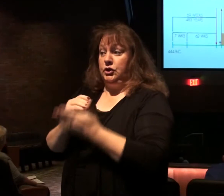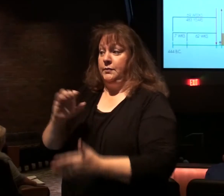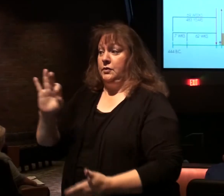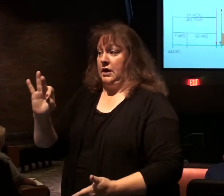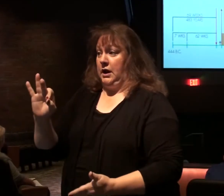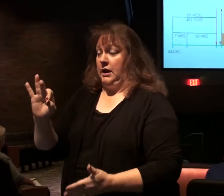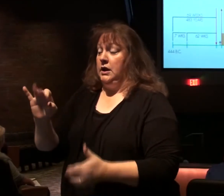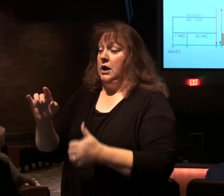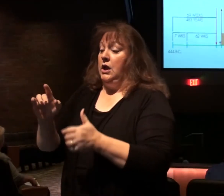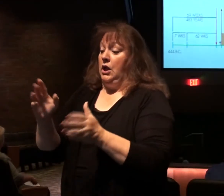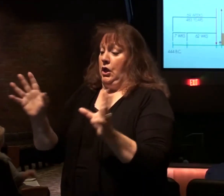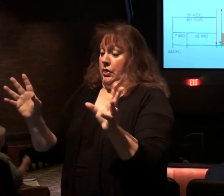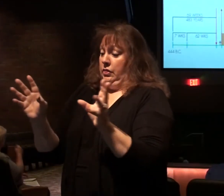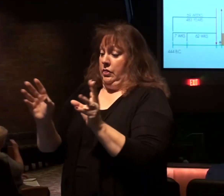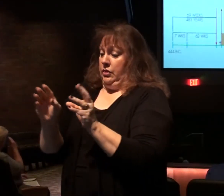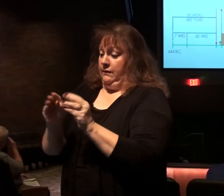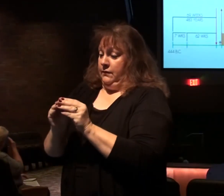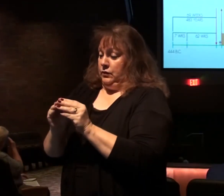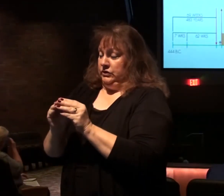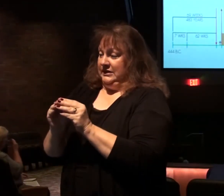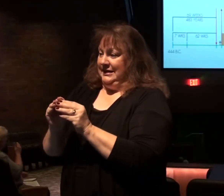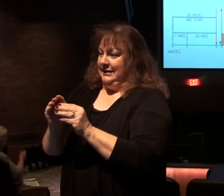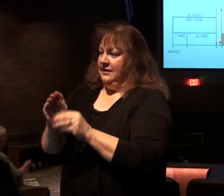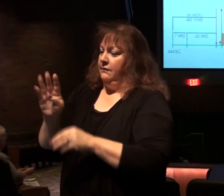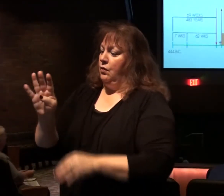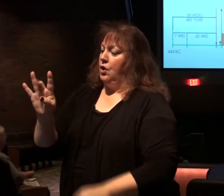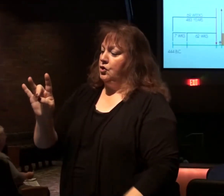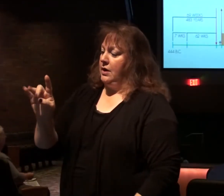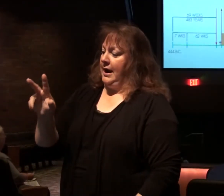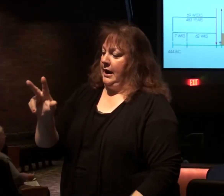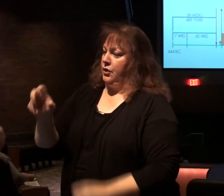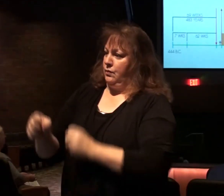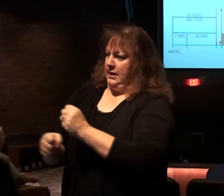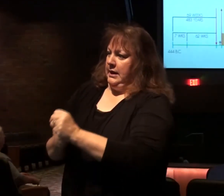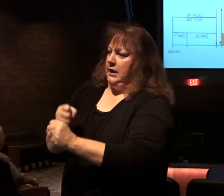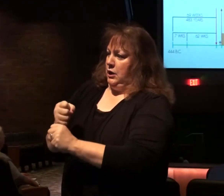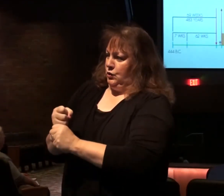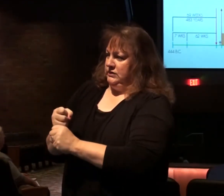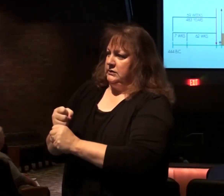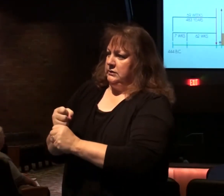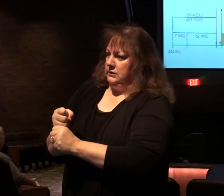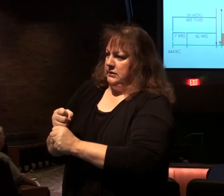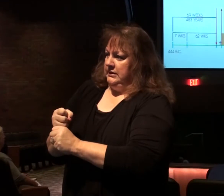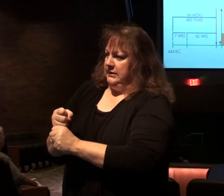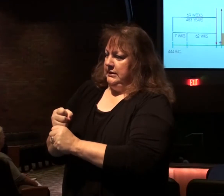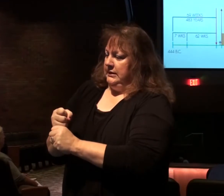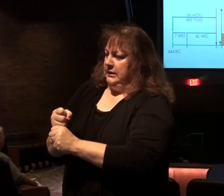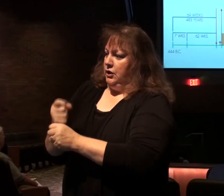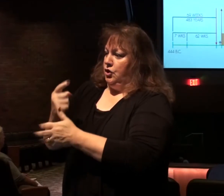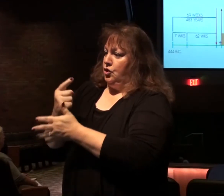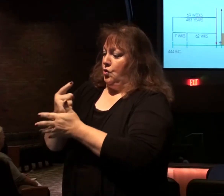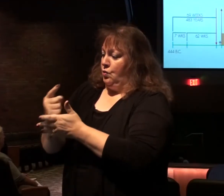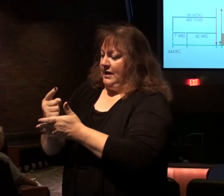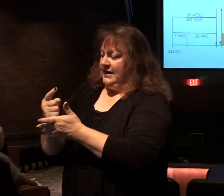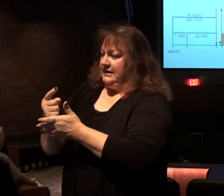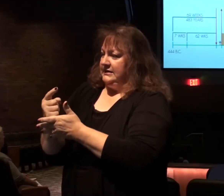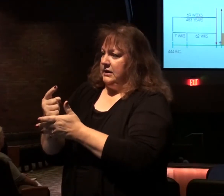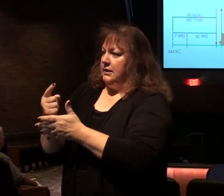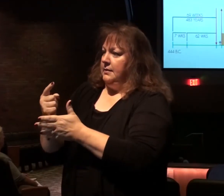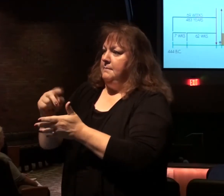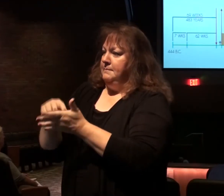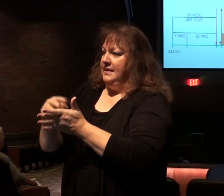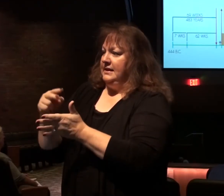sevens, we call them weeks, but they're periods of seven. They're weeks of years, not weeks of days.